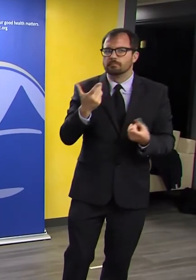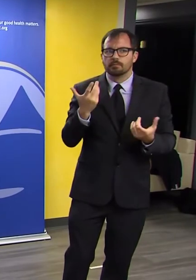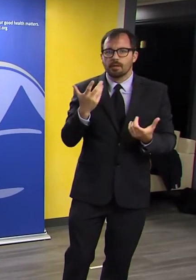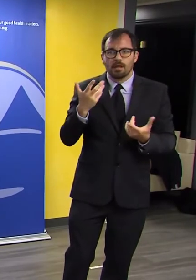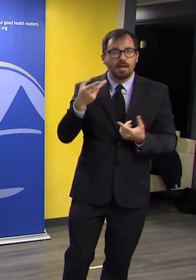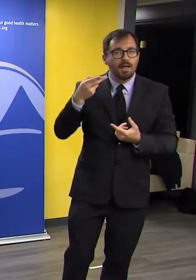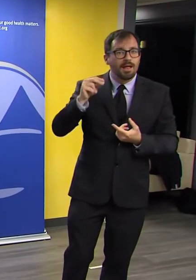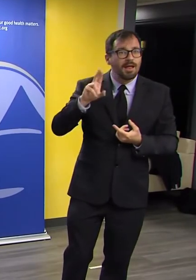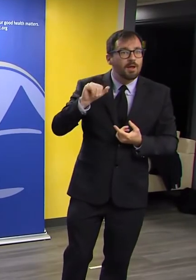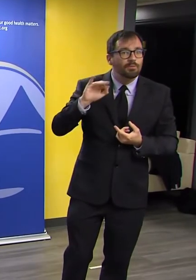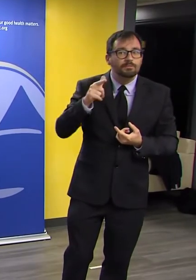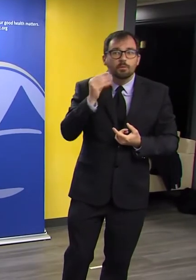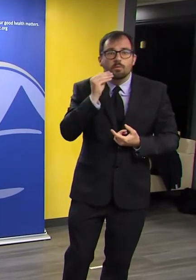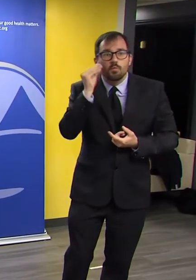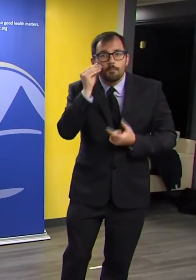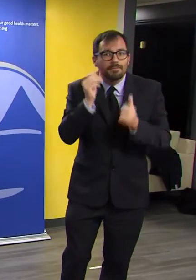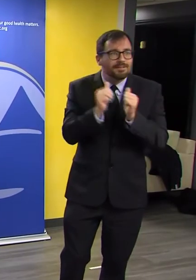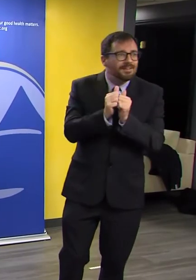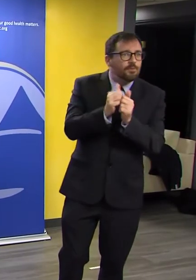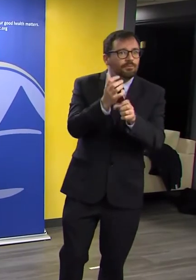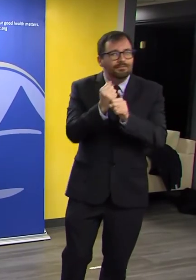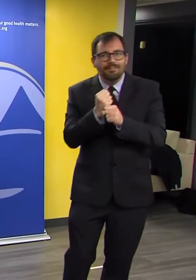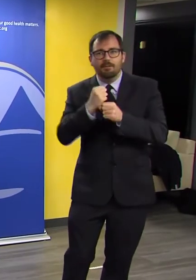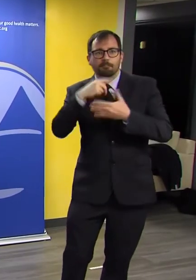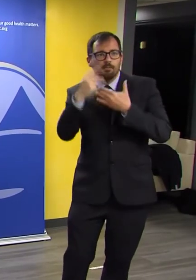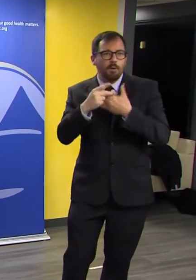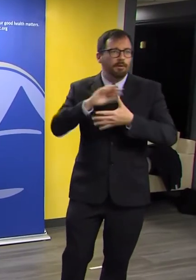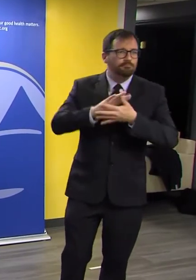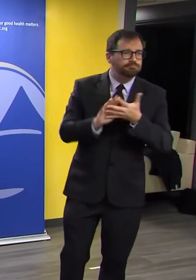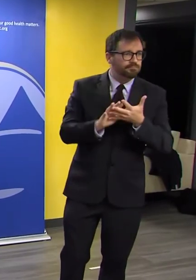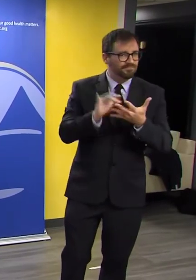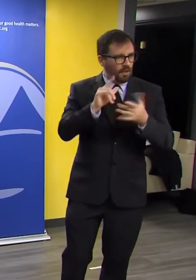And I'm sure you will describe that much more eloquently than I did it.